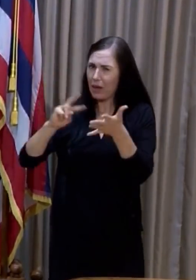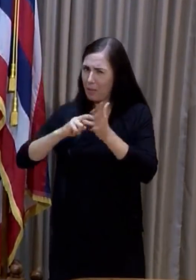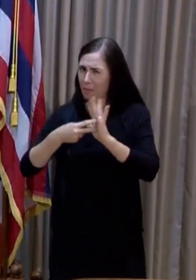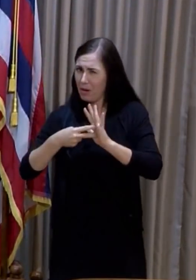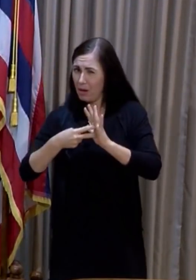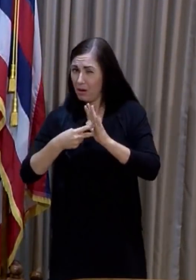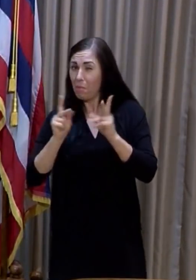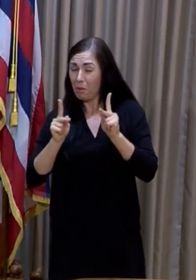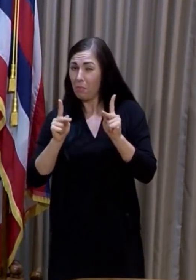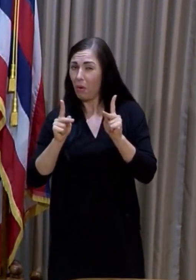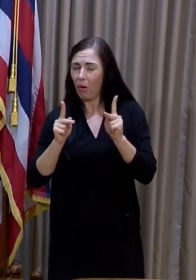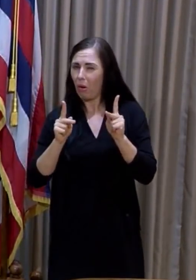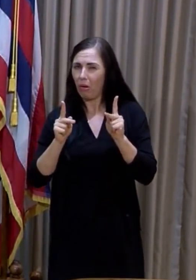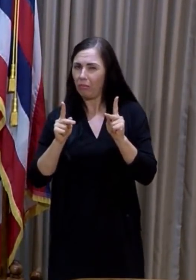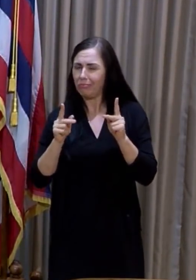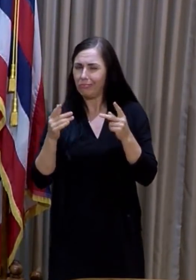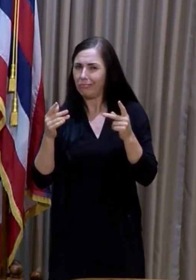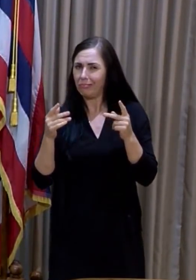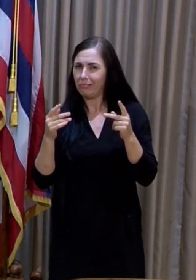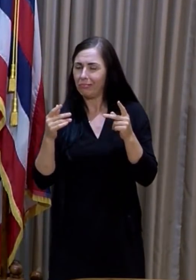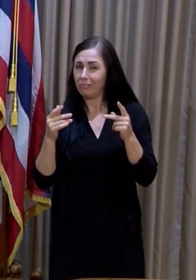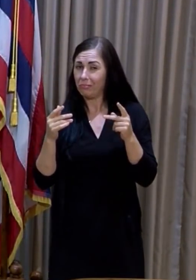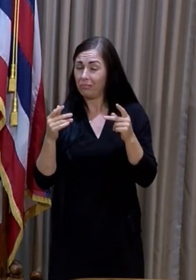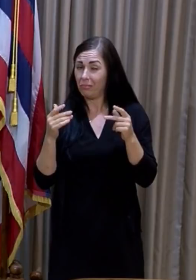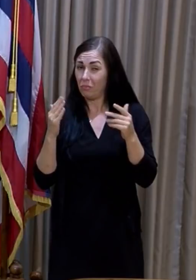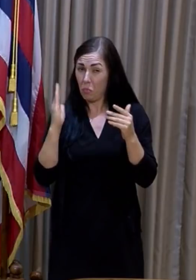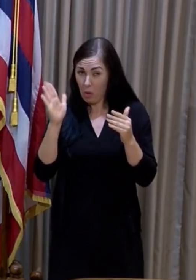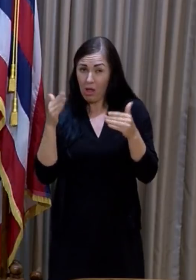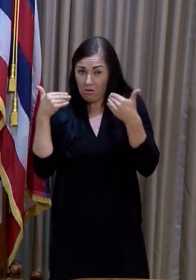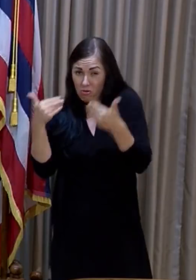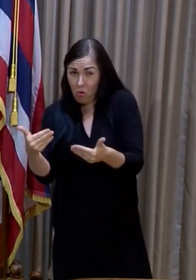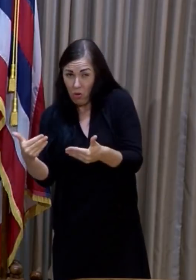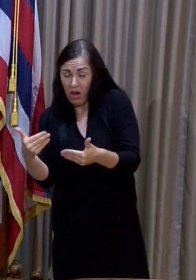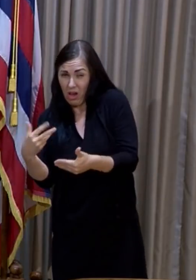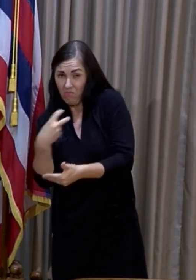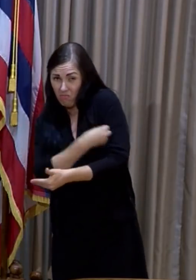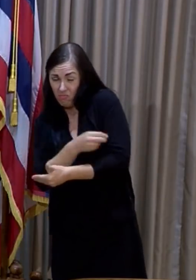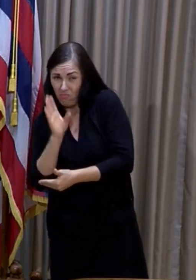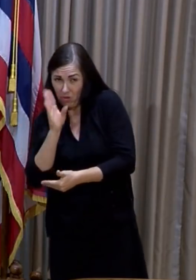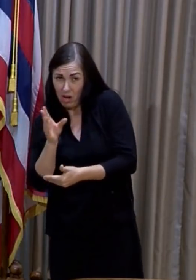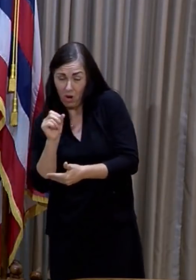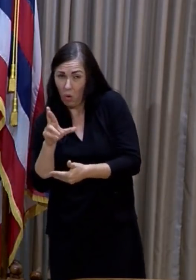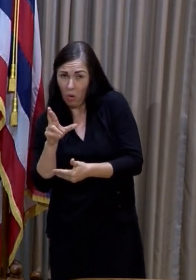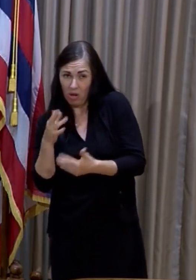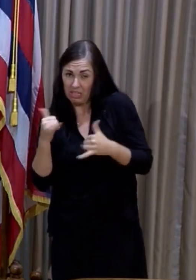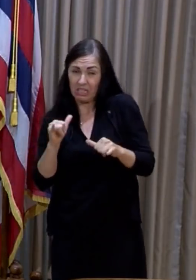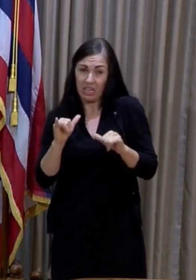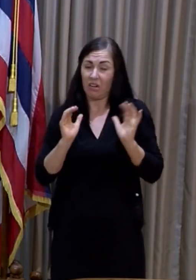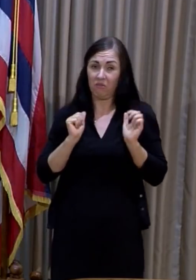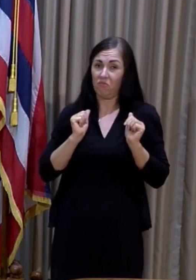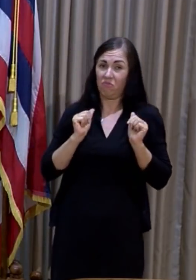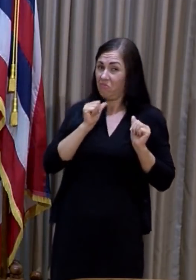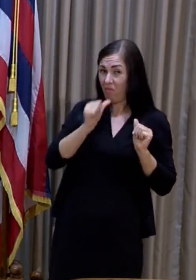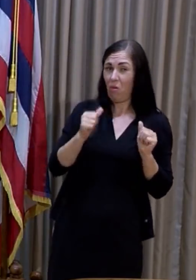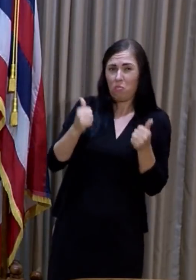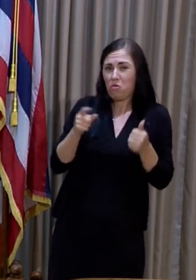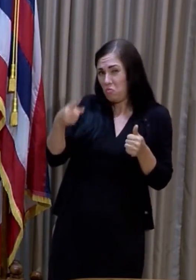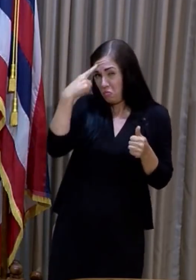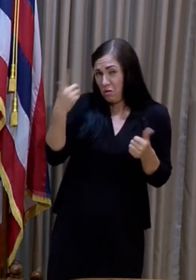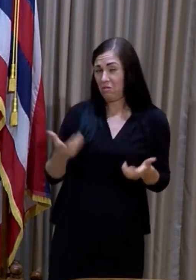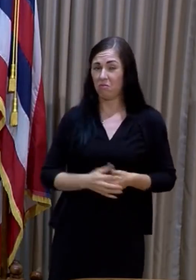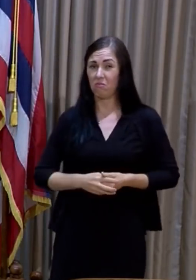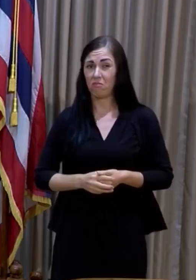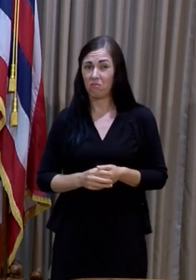not to get vaccinated and that because of the FDA approval today, suddenly those numbers of